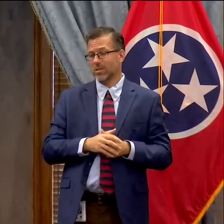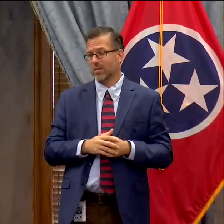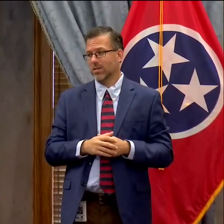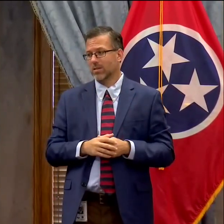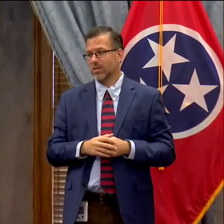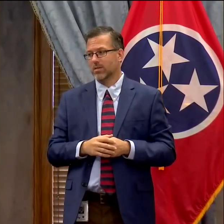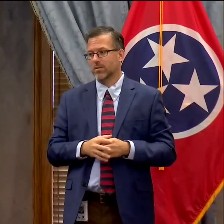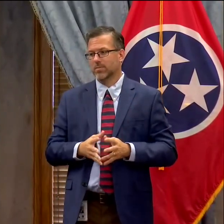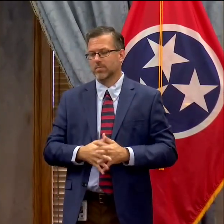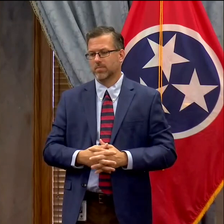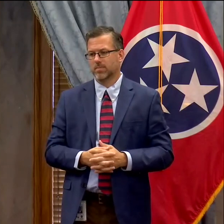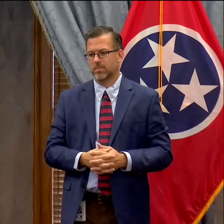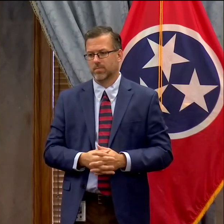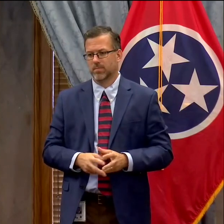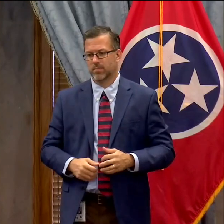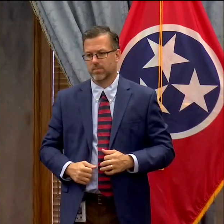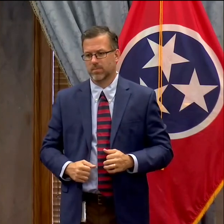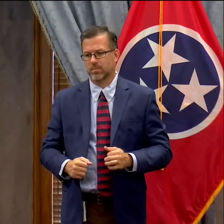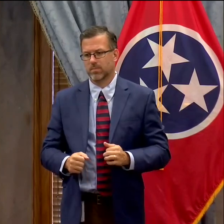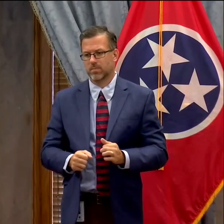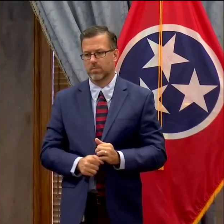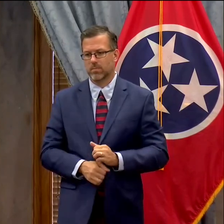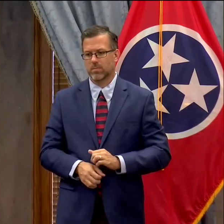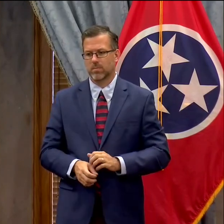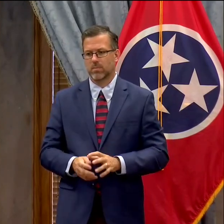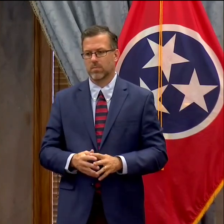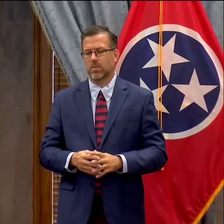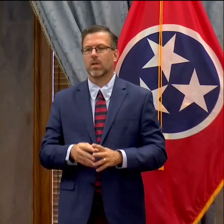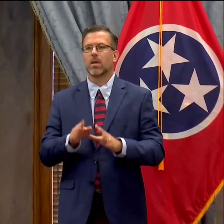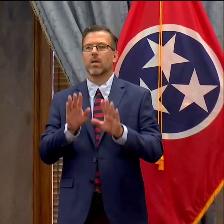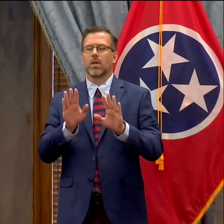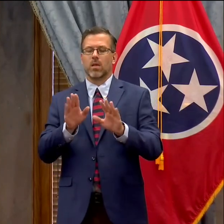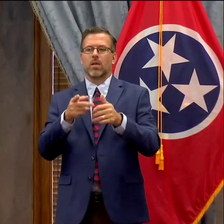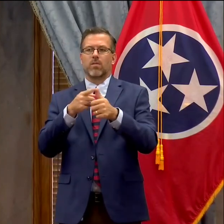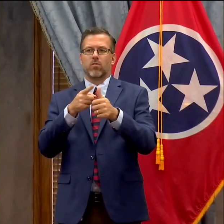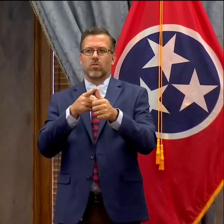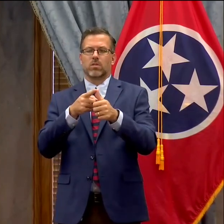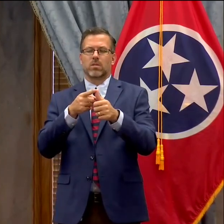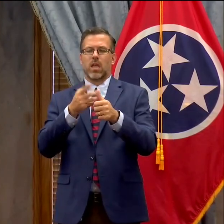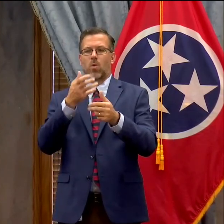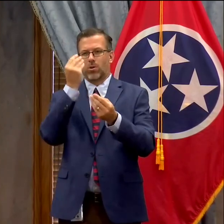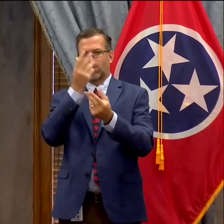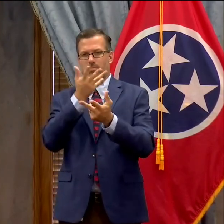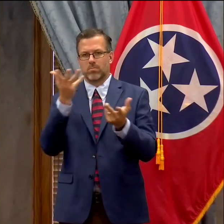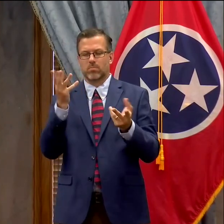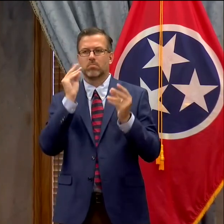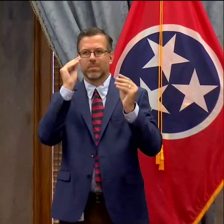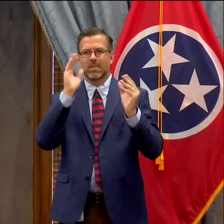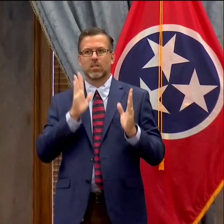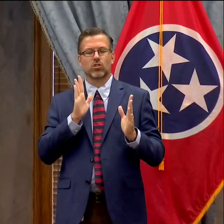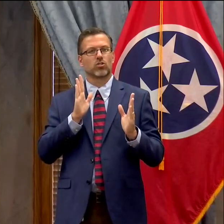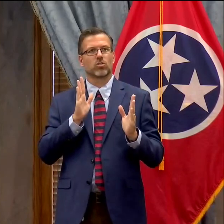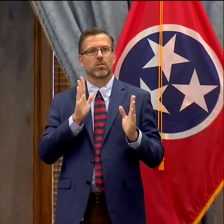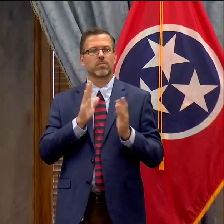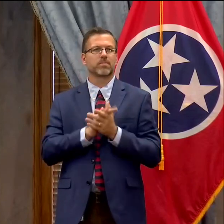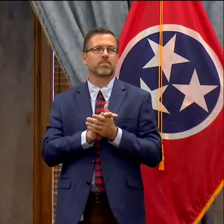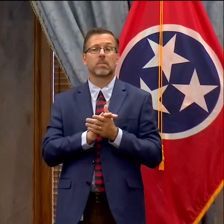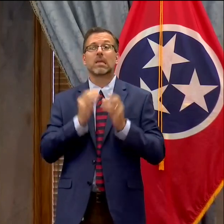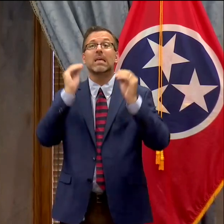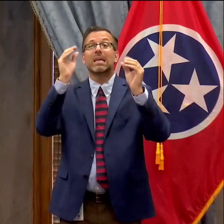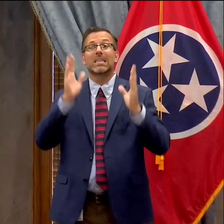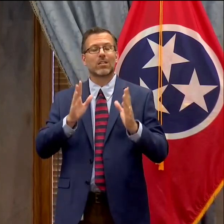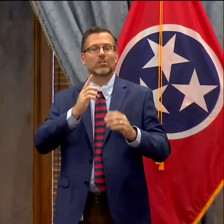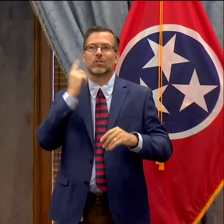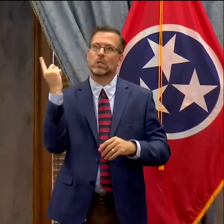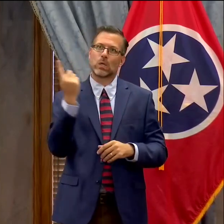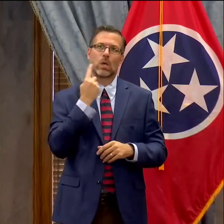say how important a role teachers are playing right now. They're doing work. They're always doing hard work. They